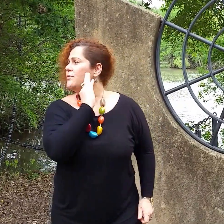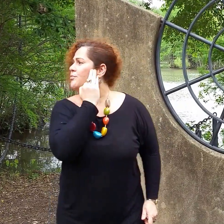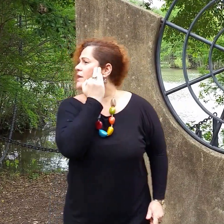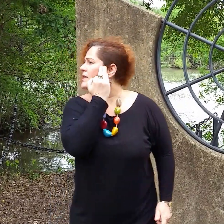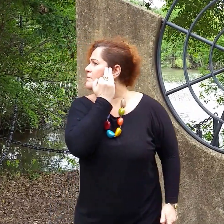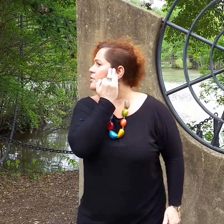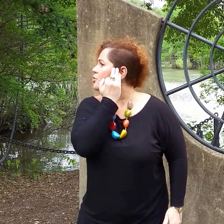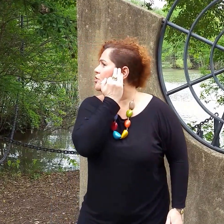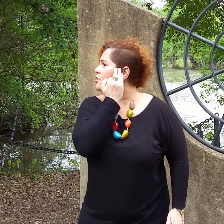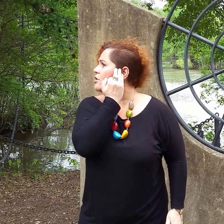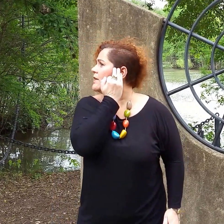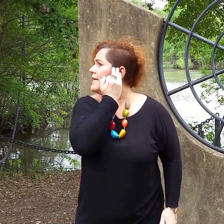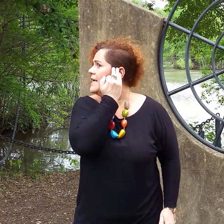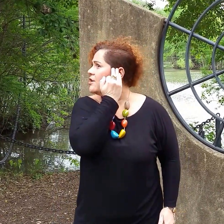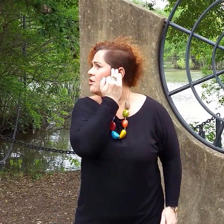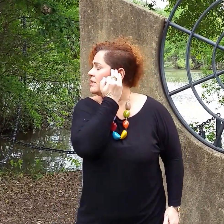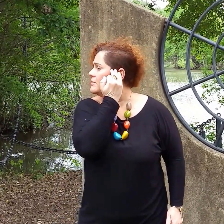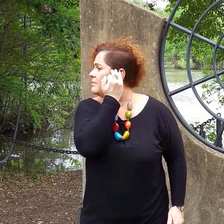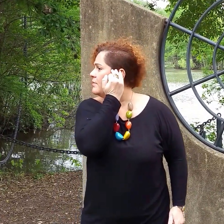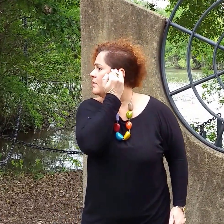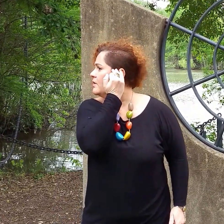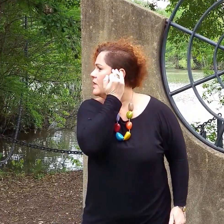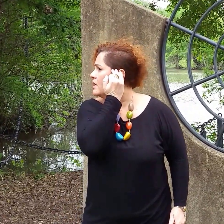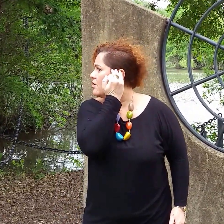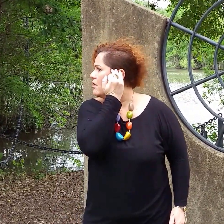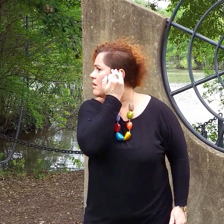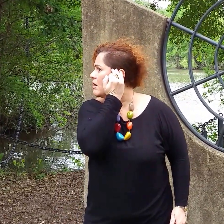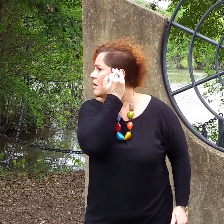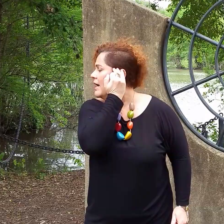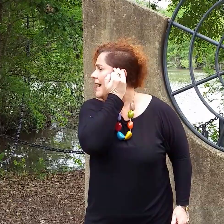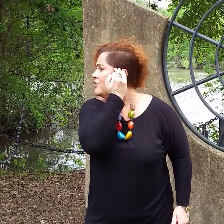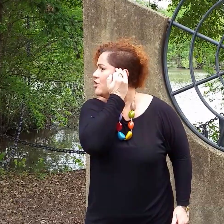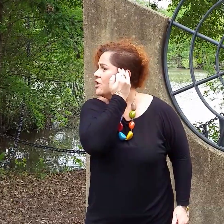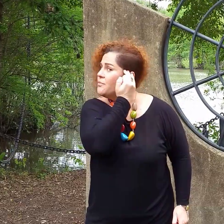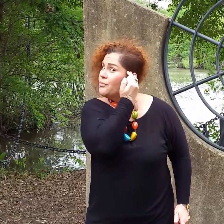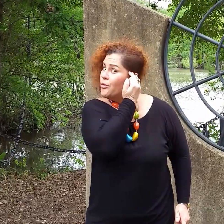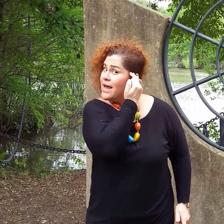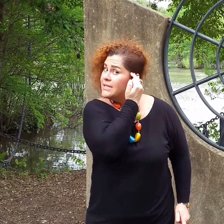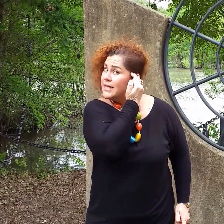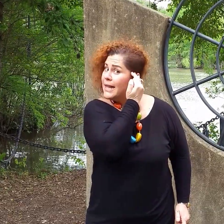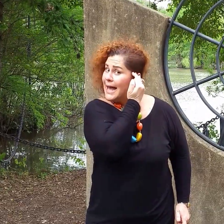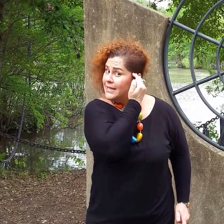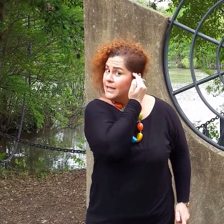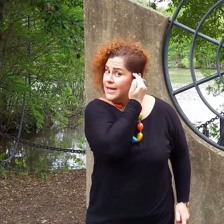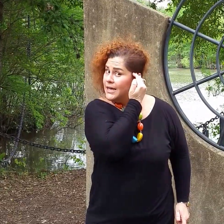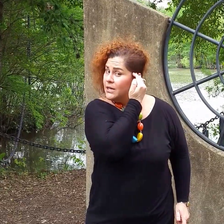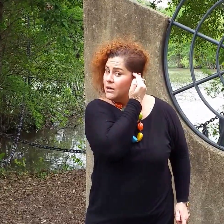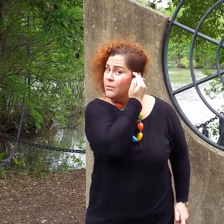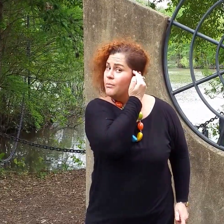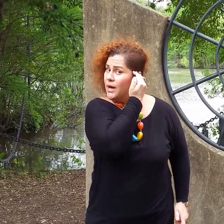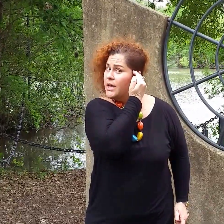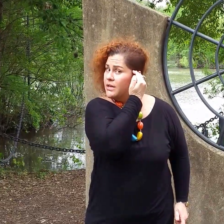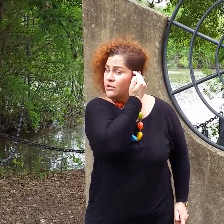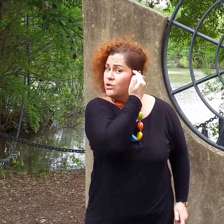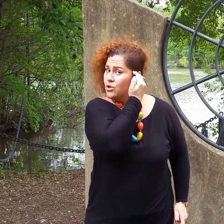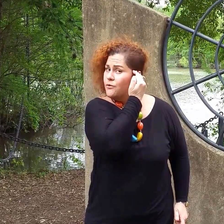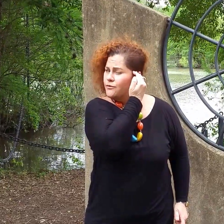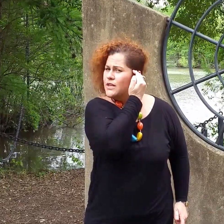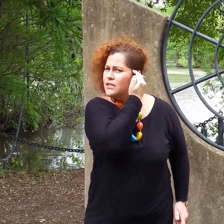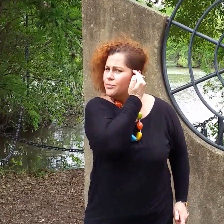gonna bring them to your ear in the ear and you're gonna press lightly but do feel the